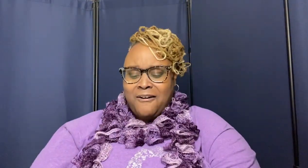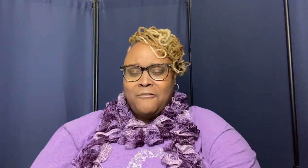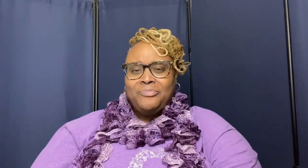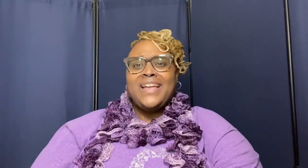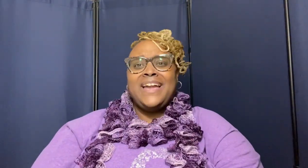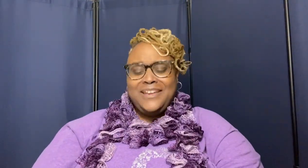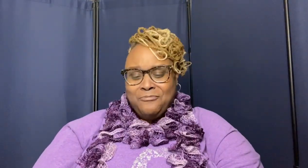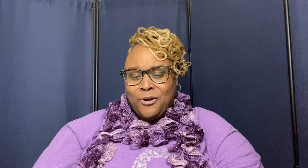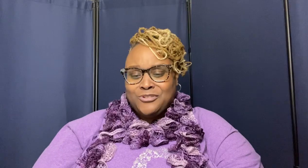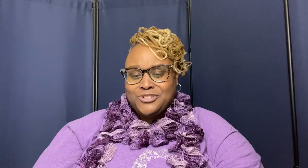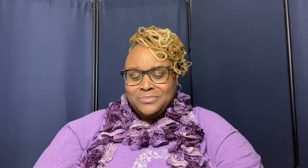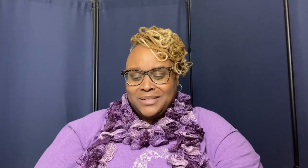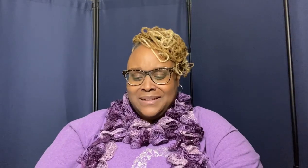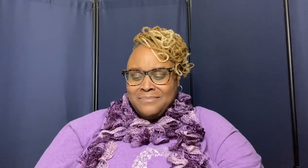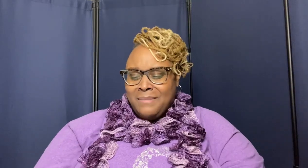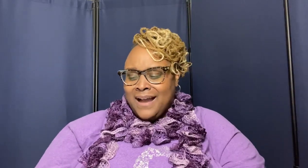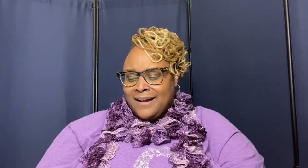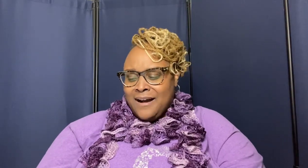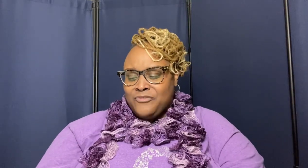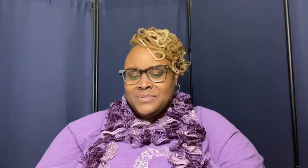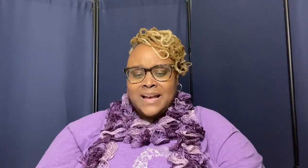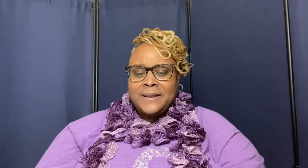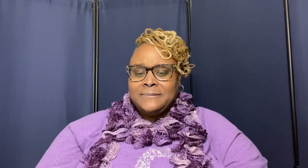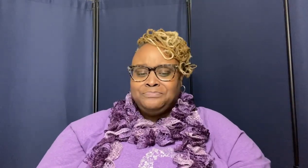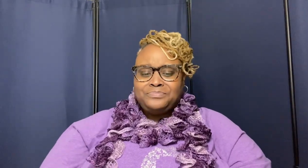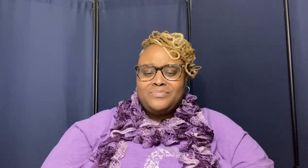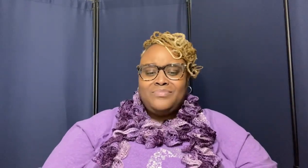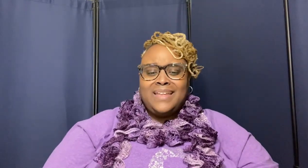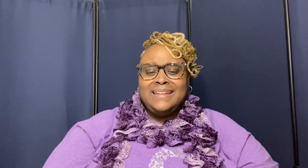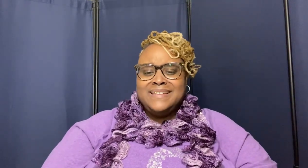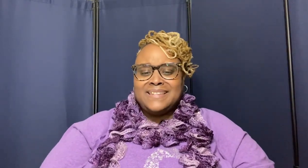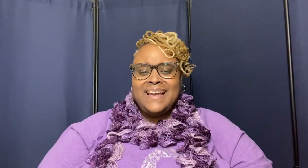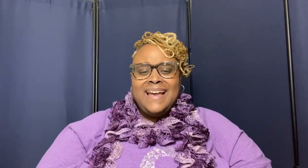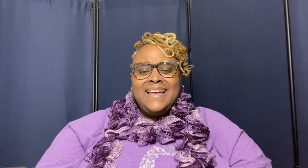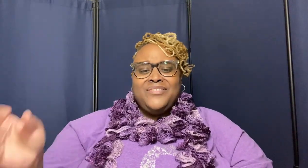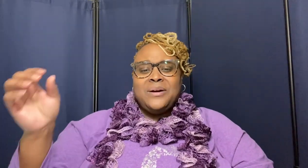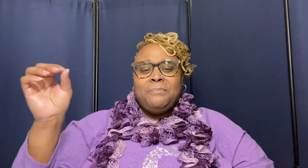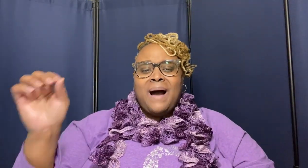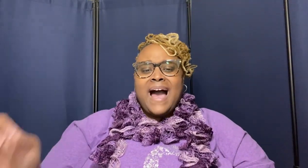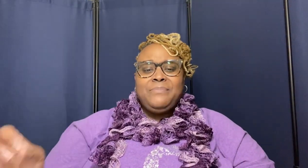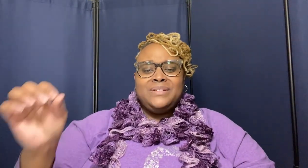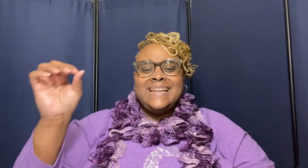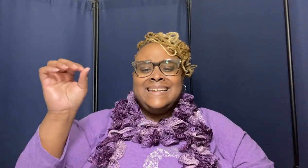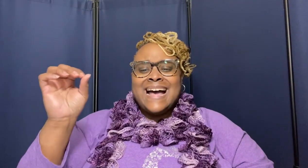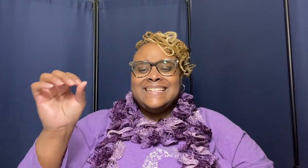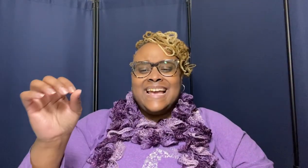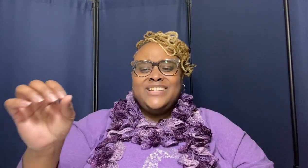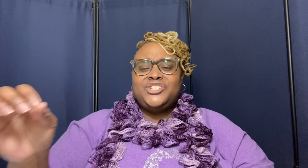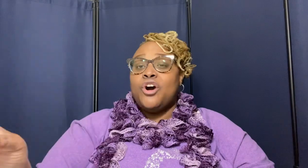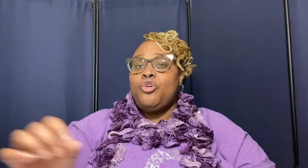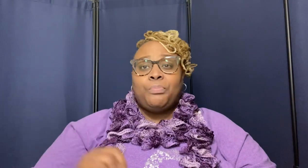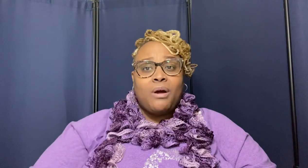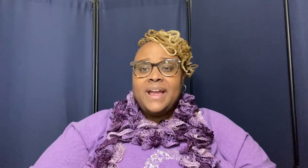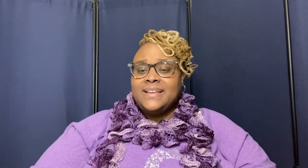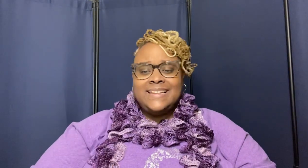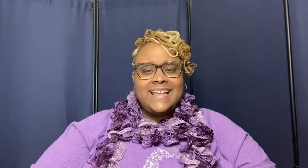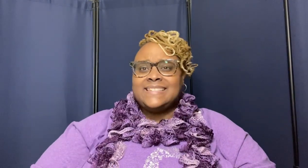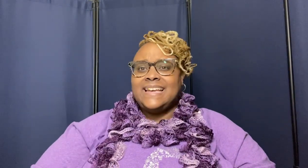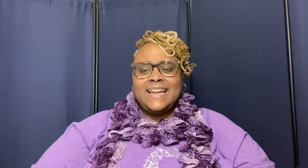'all and he worshiped my god from zion listen the bible did not say joe praise it they said that